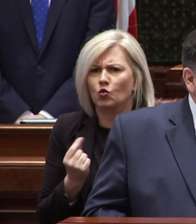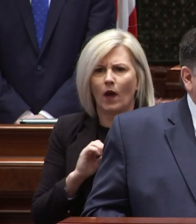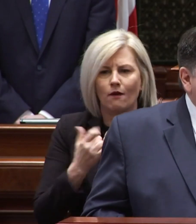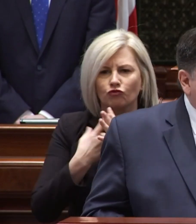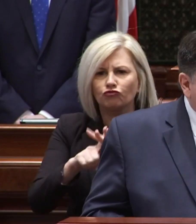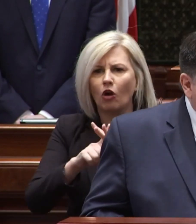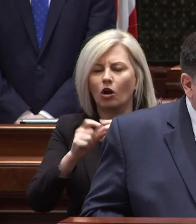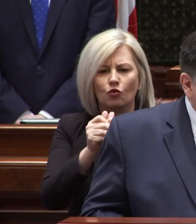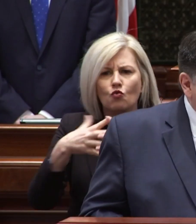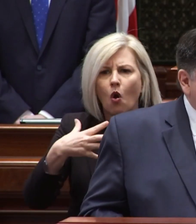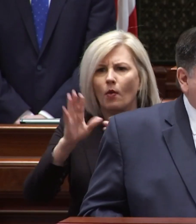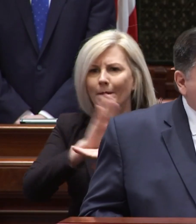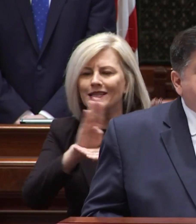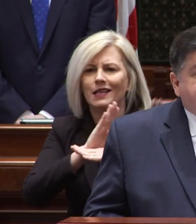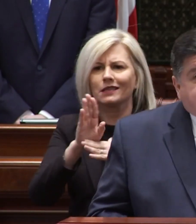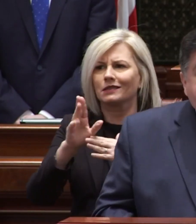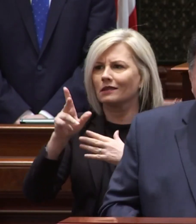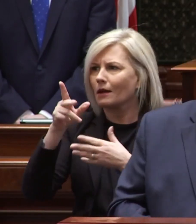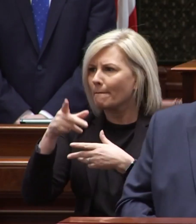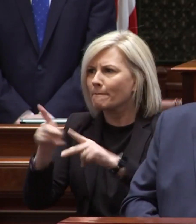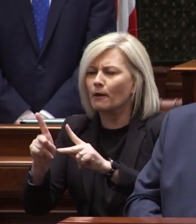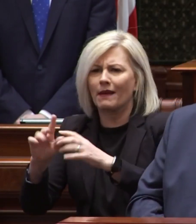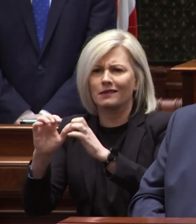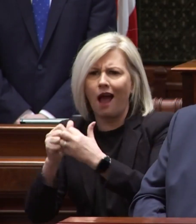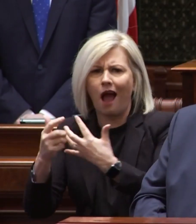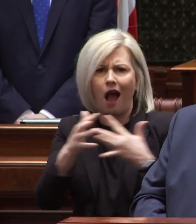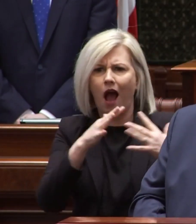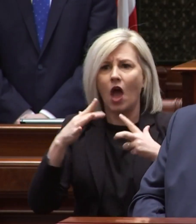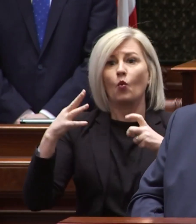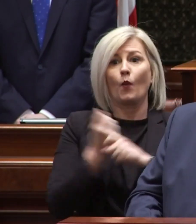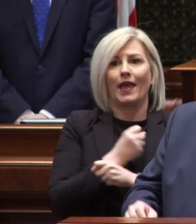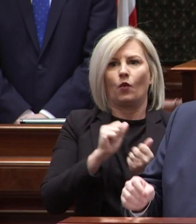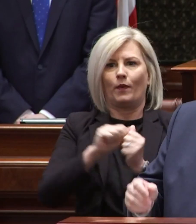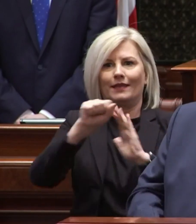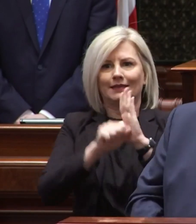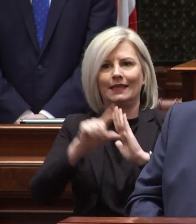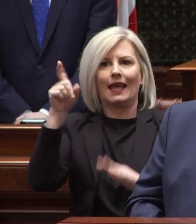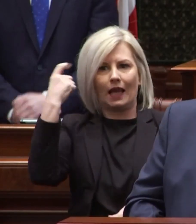a business get permits and win business with state government